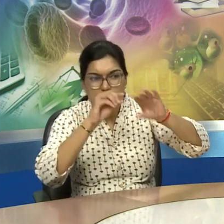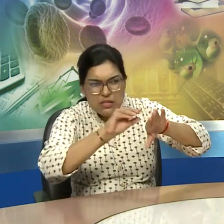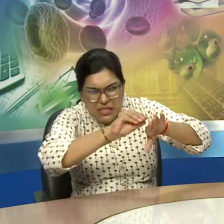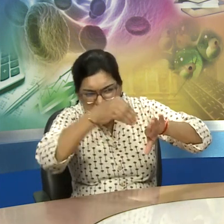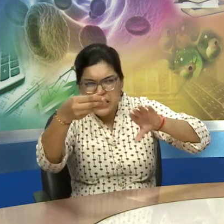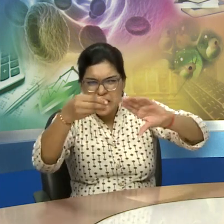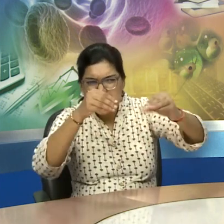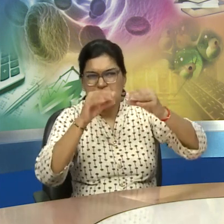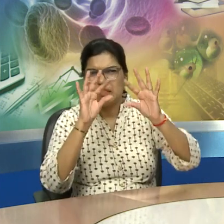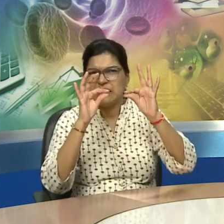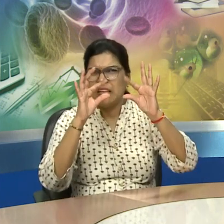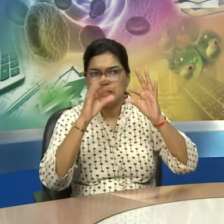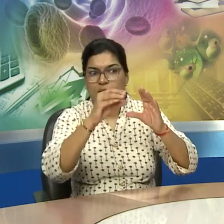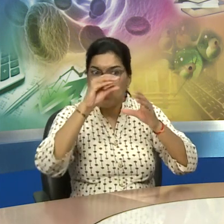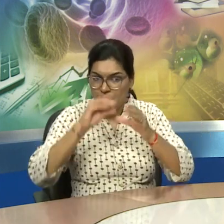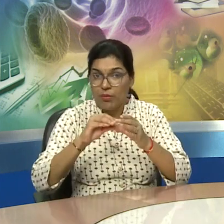containing animal fat